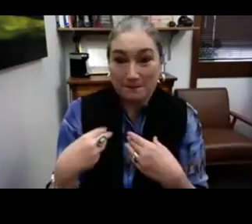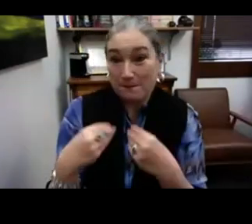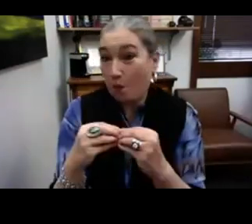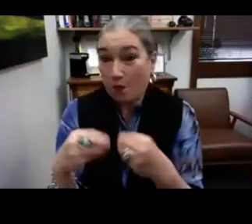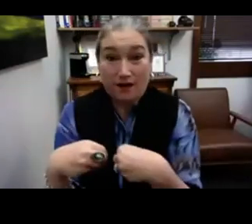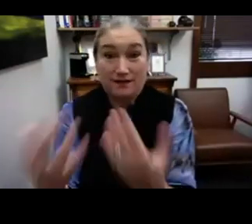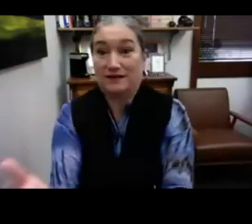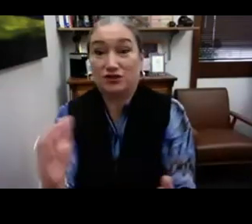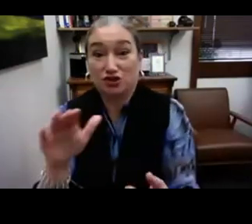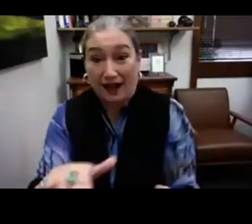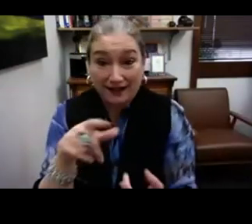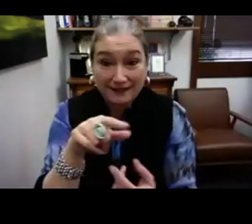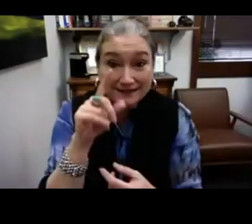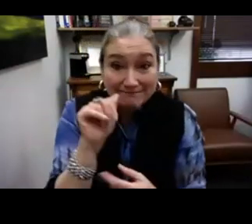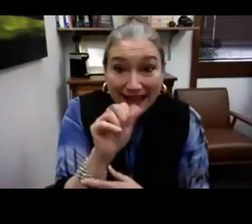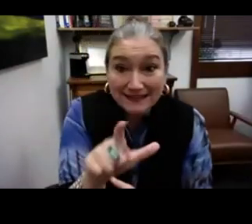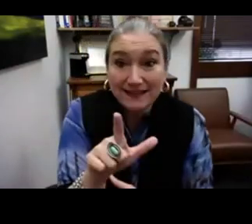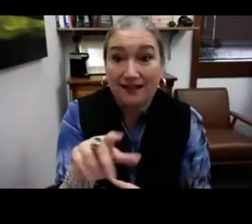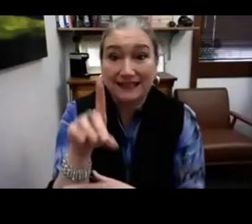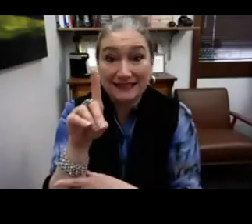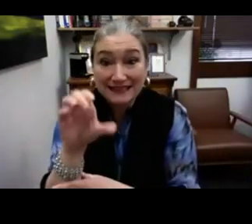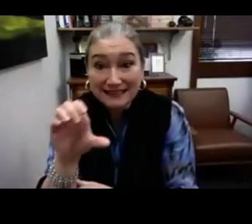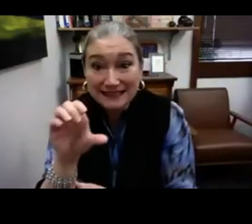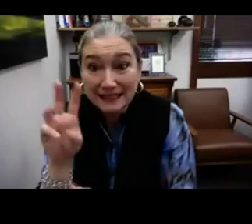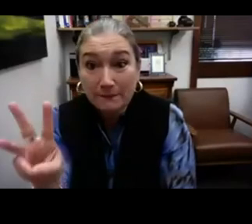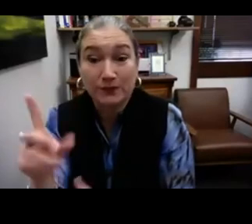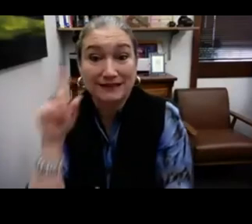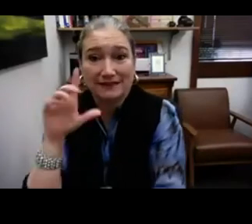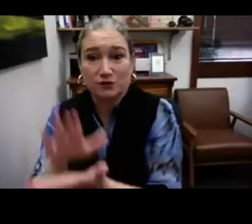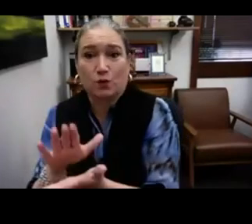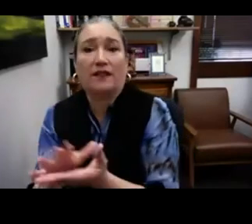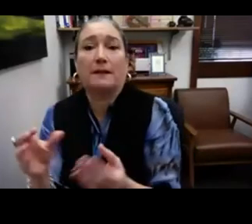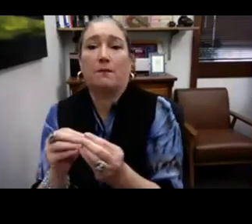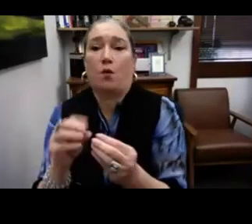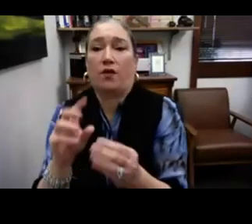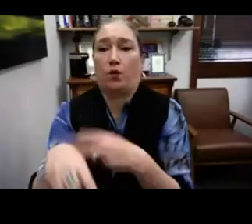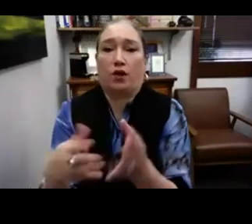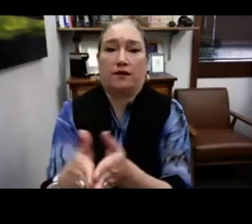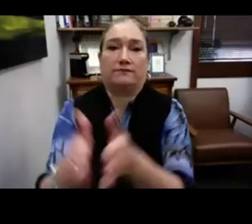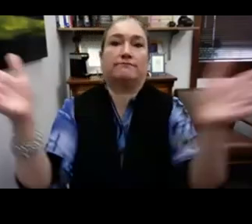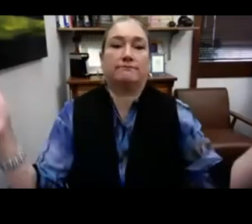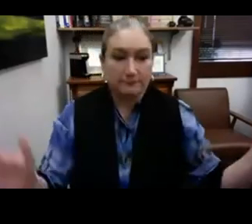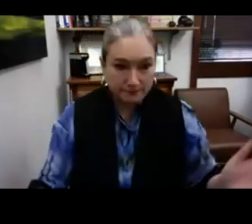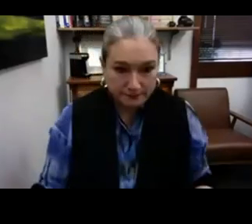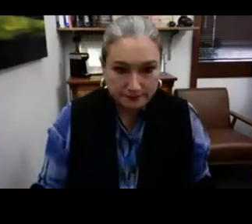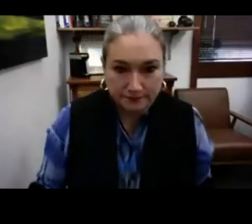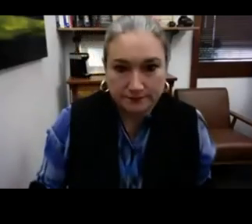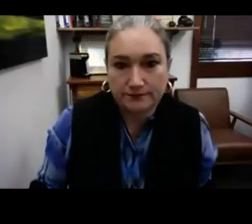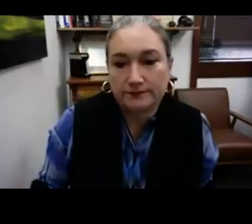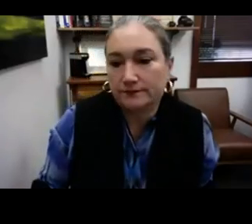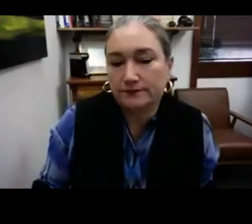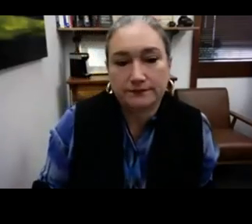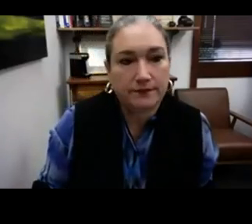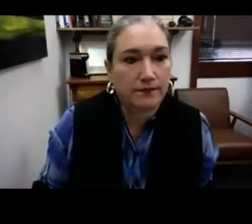rainbow colors. So providing more to the child, you know, ASL, DCCW, deaf schools